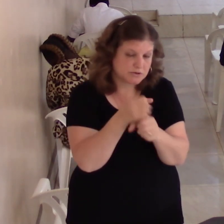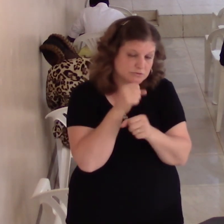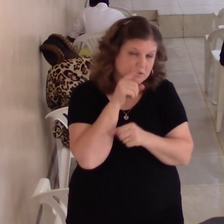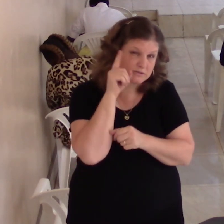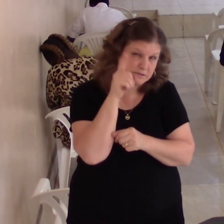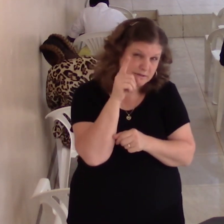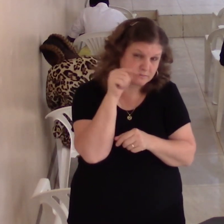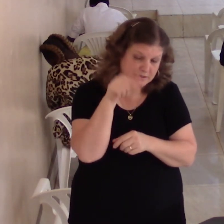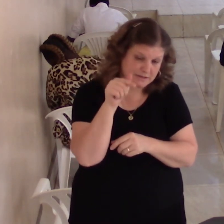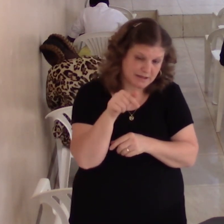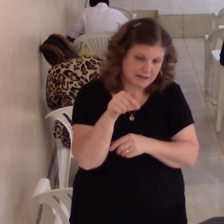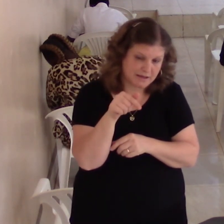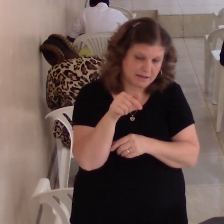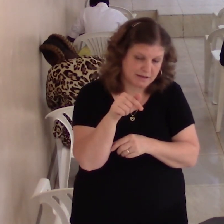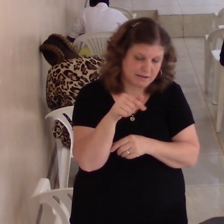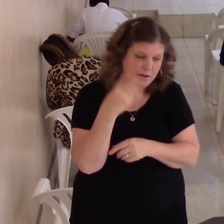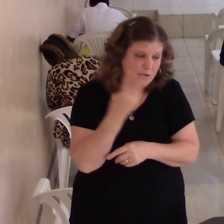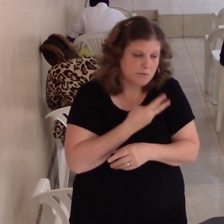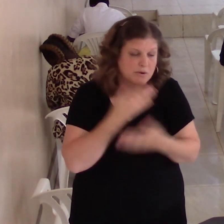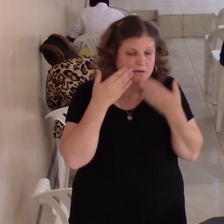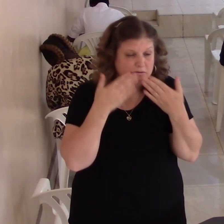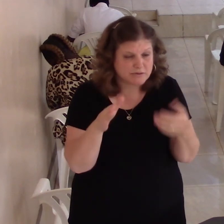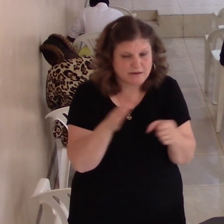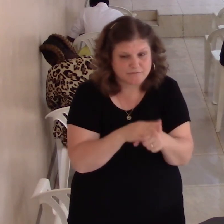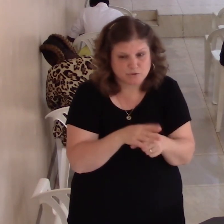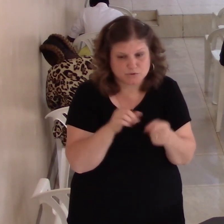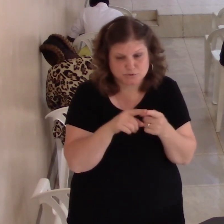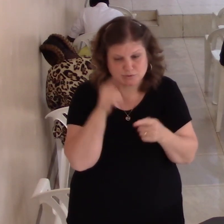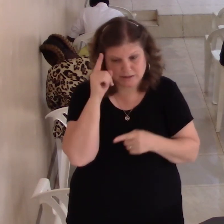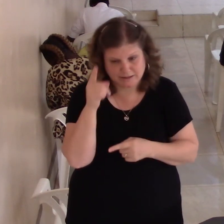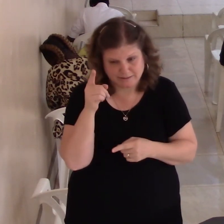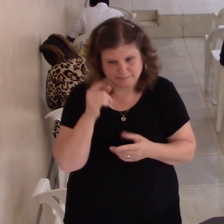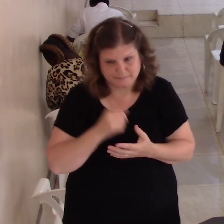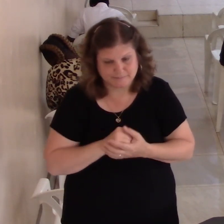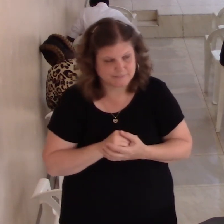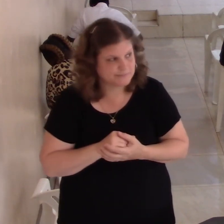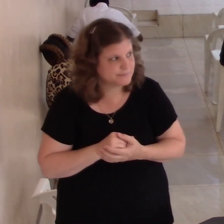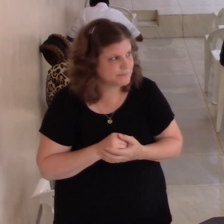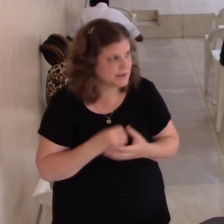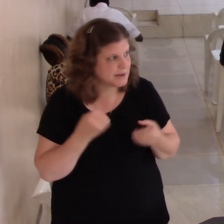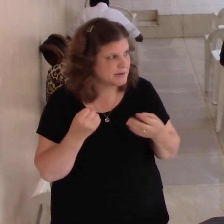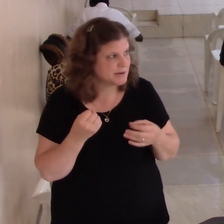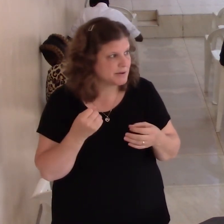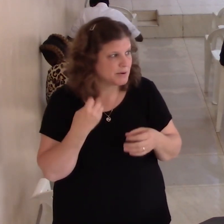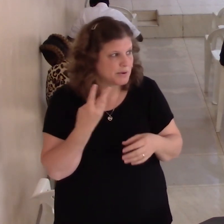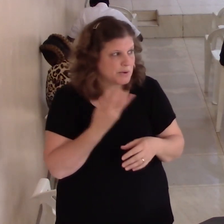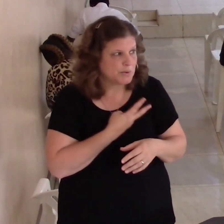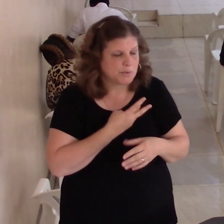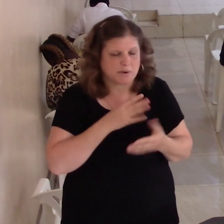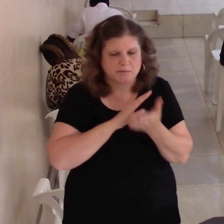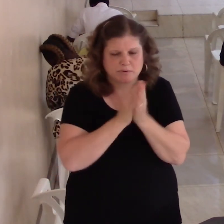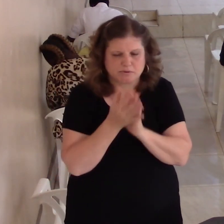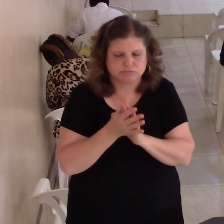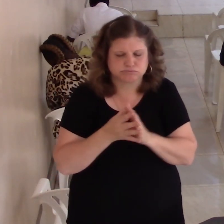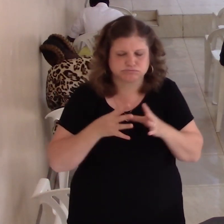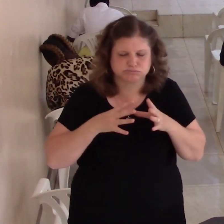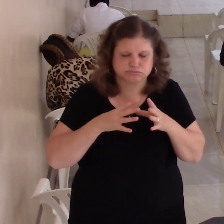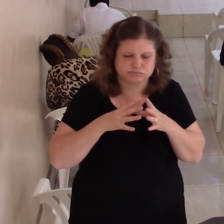I would be thankful to Him we get so stressed out we get so worked out we get